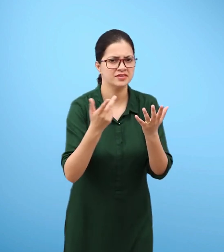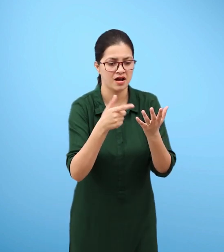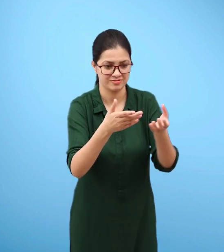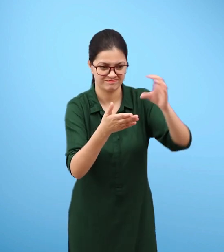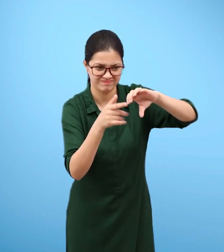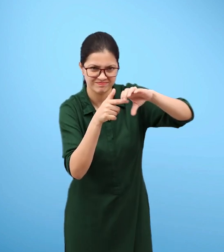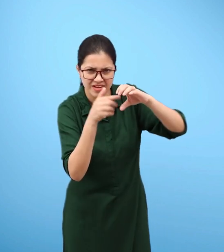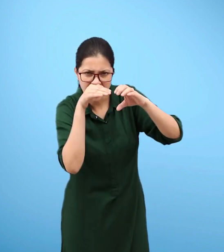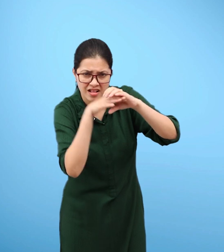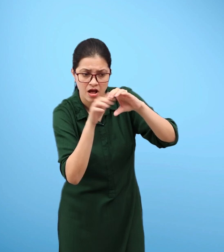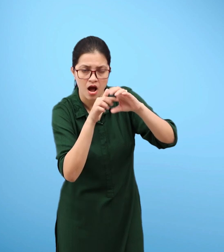present in the glass bottle?